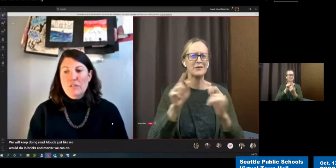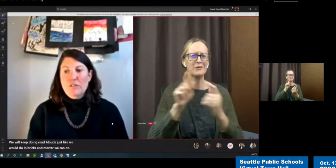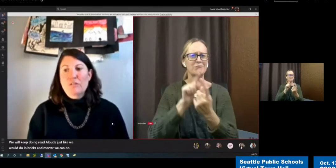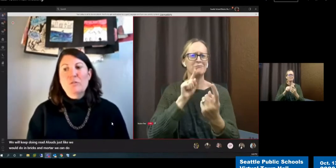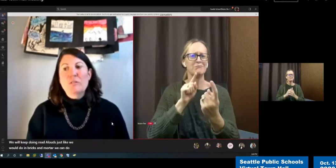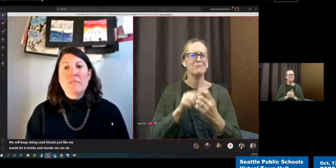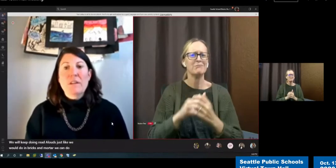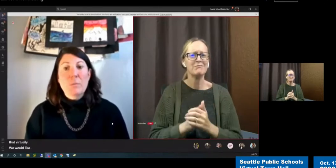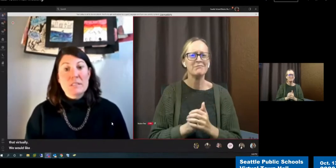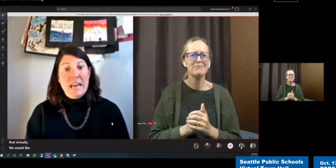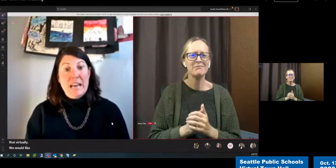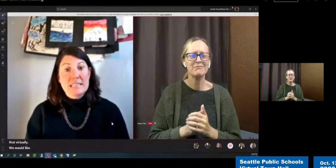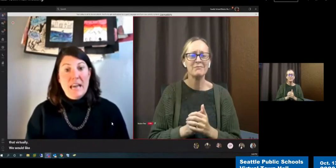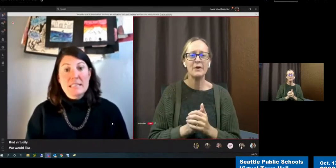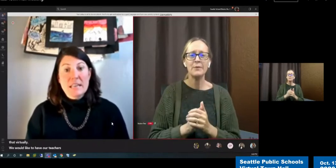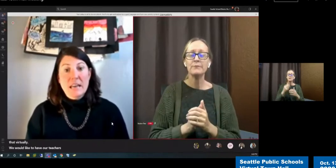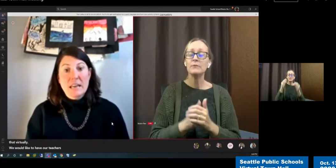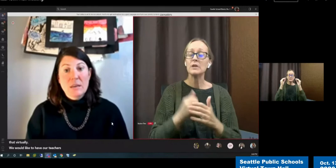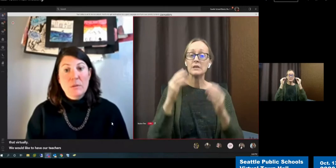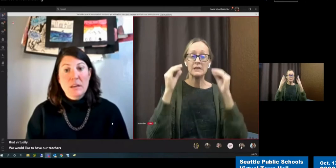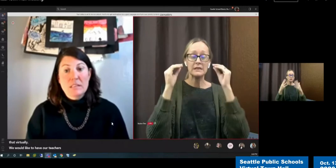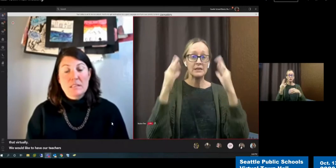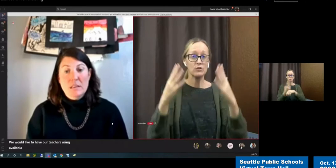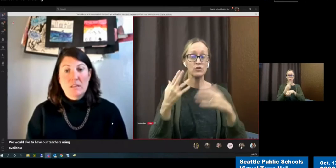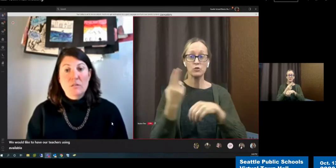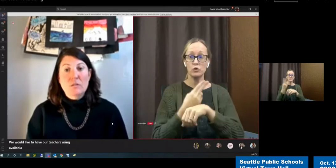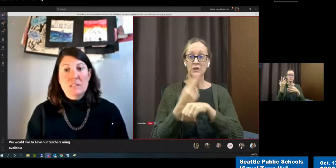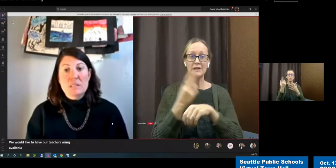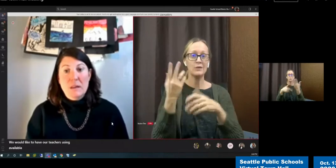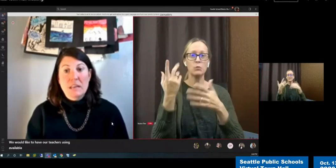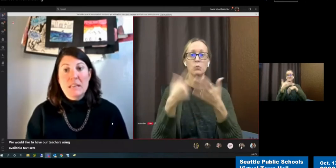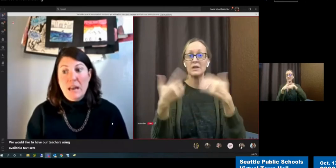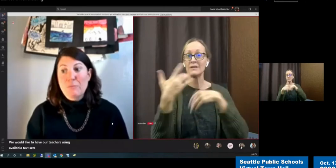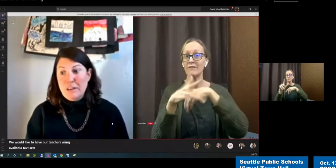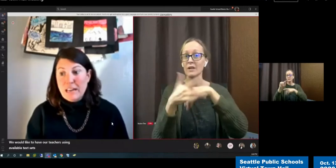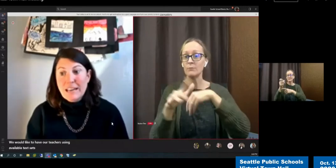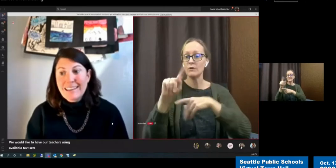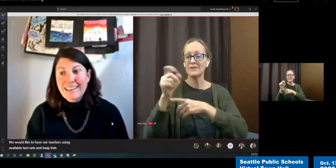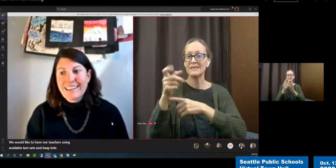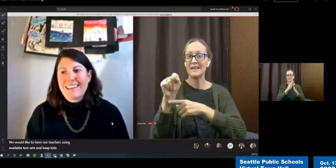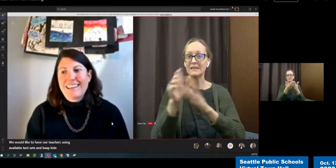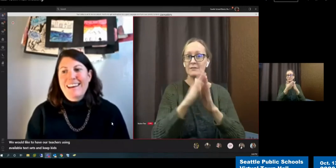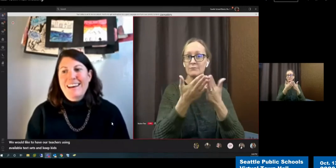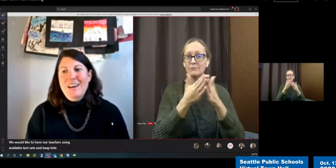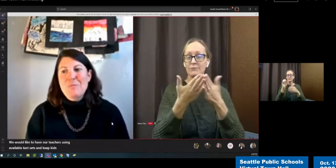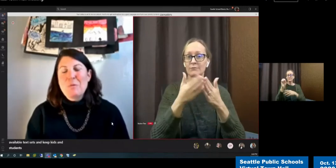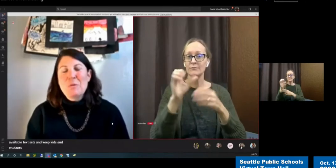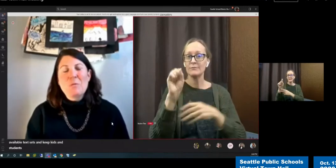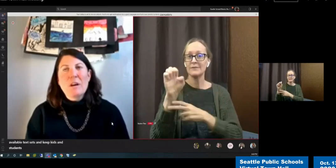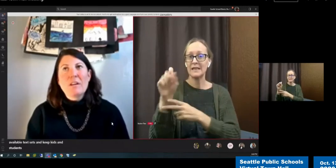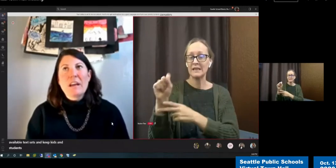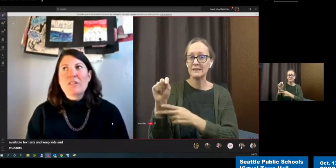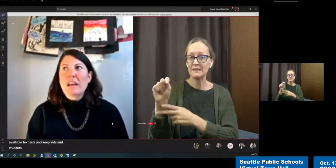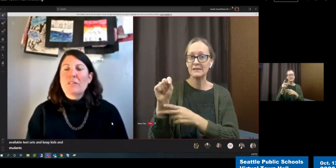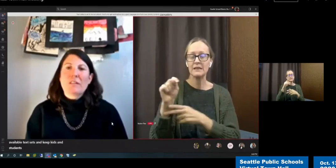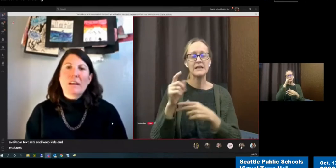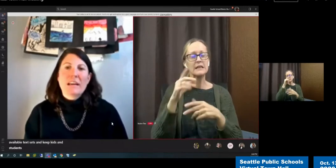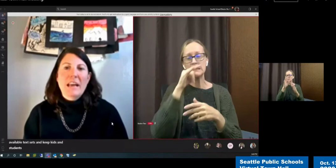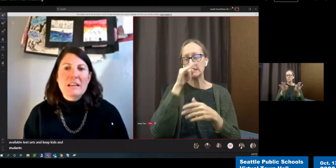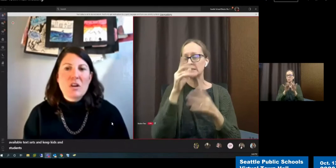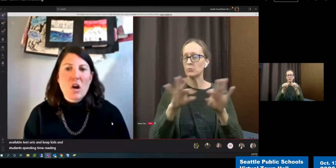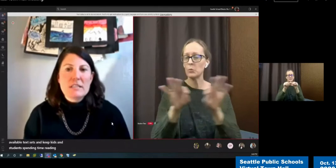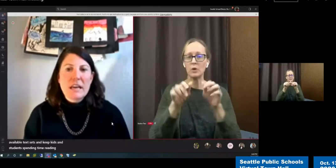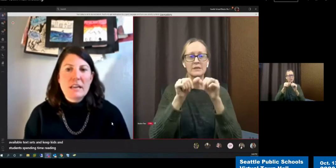teachers using available text sets and keep kids and students spending time reading. We would want our educators to